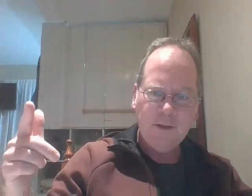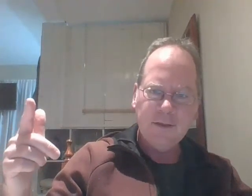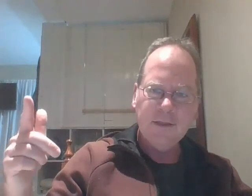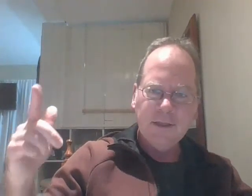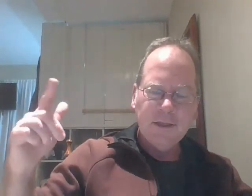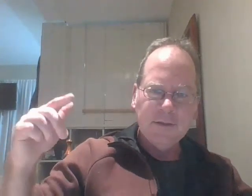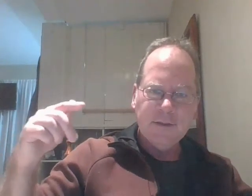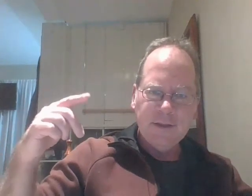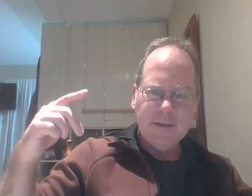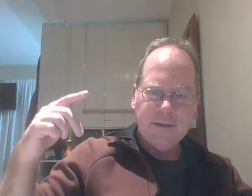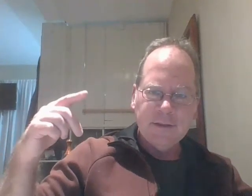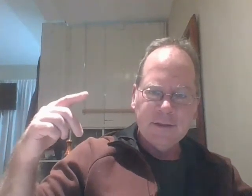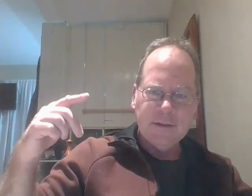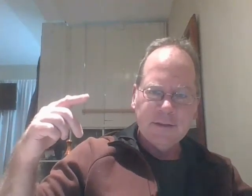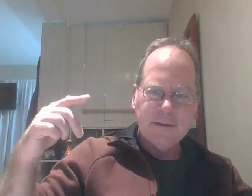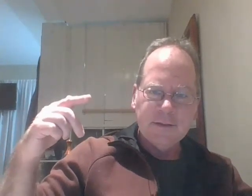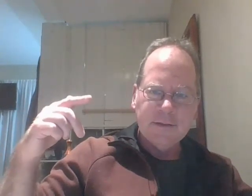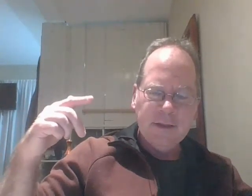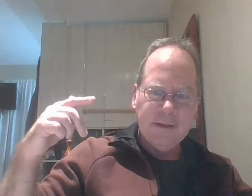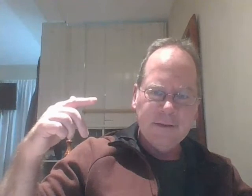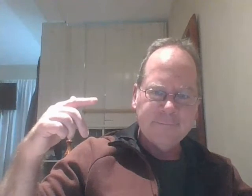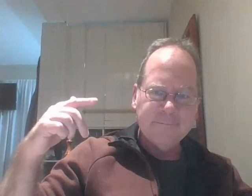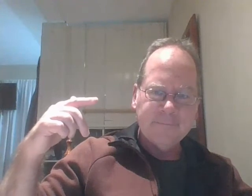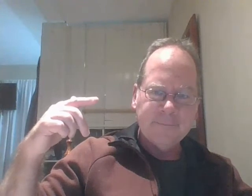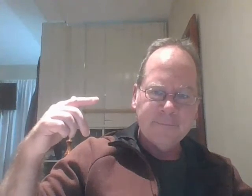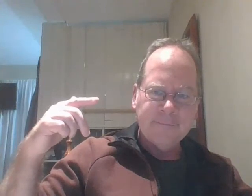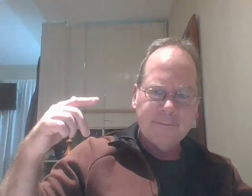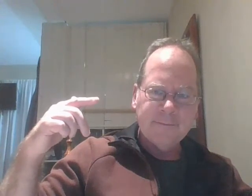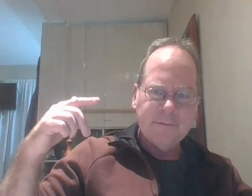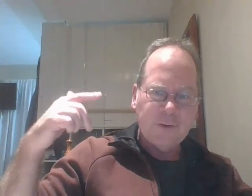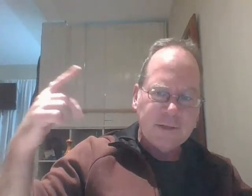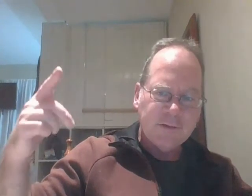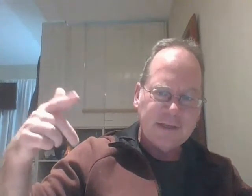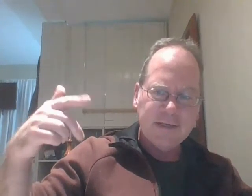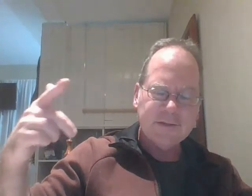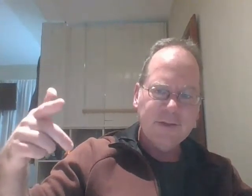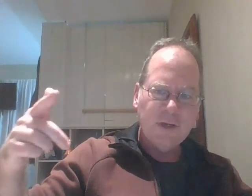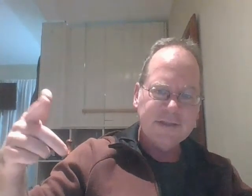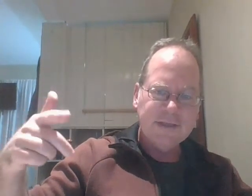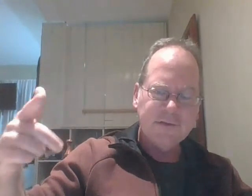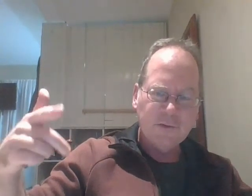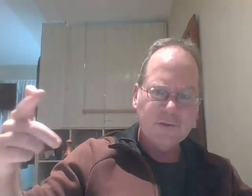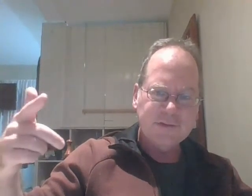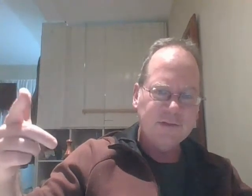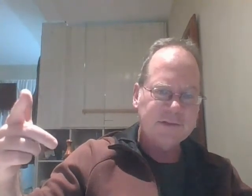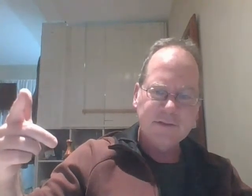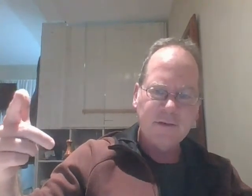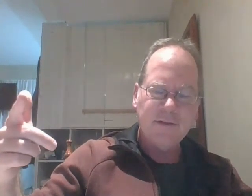trading your cash and bitcoin to learn new skills is another thing